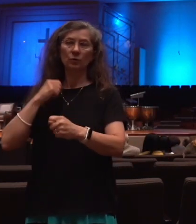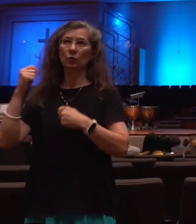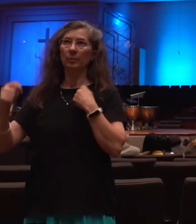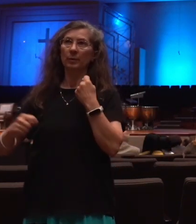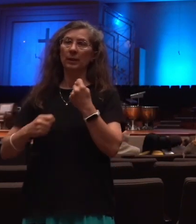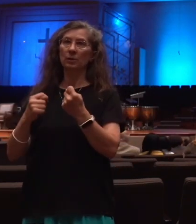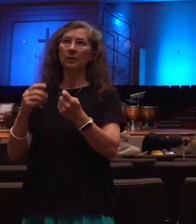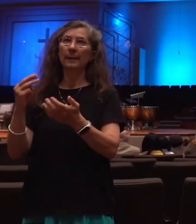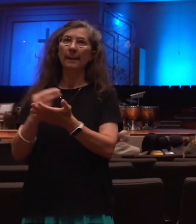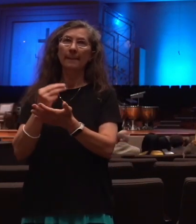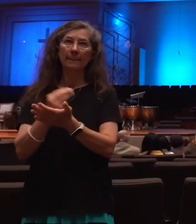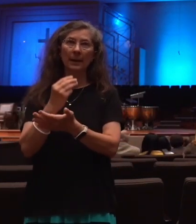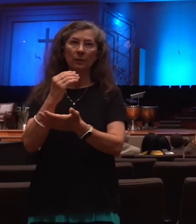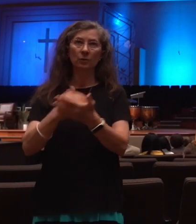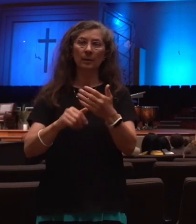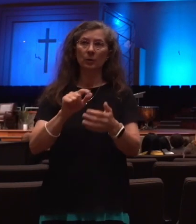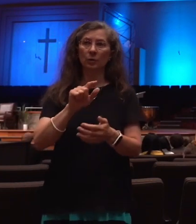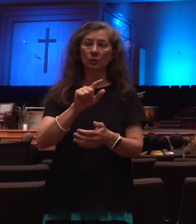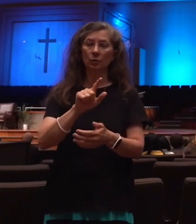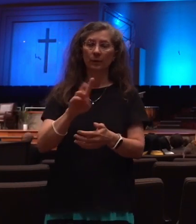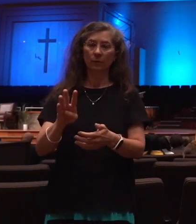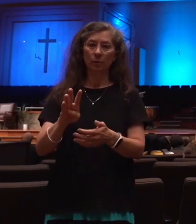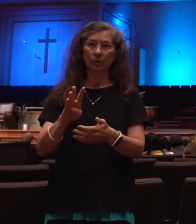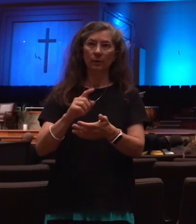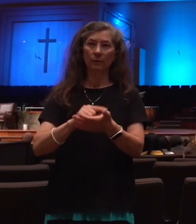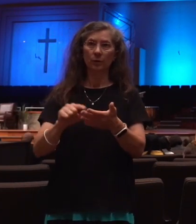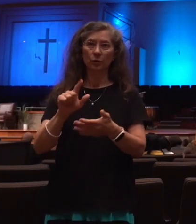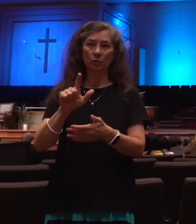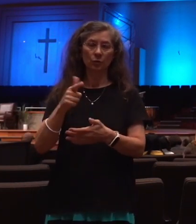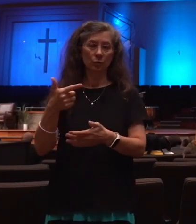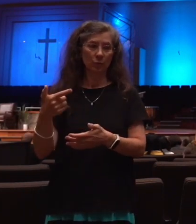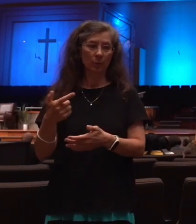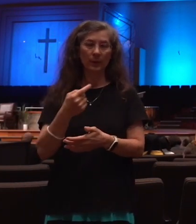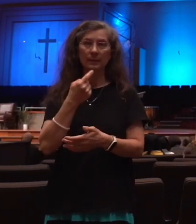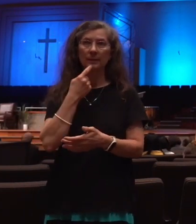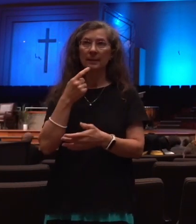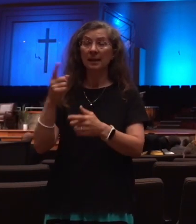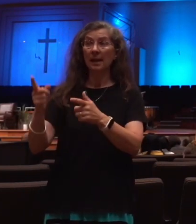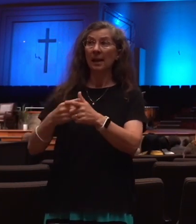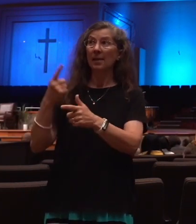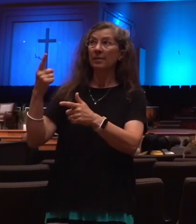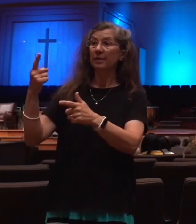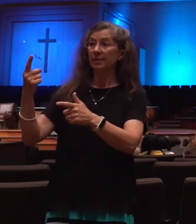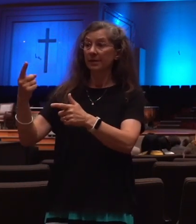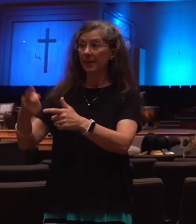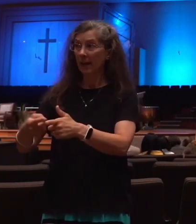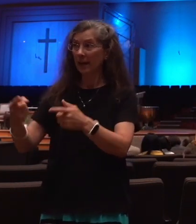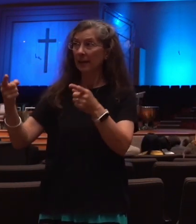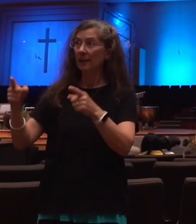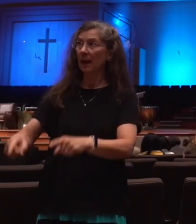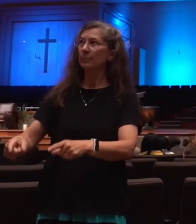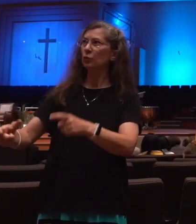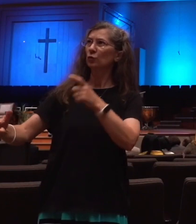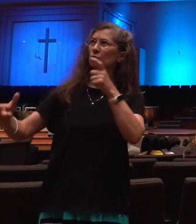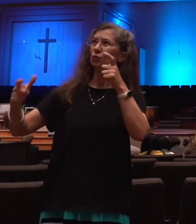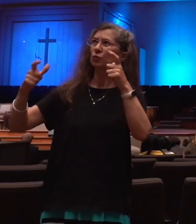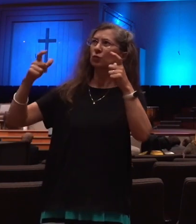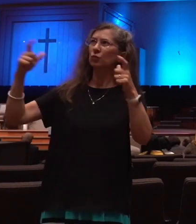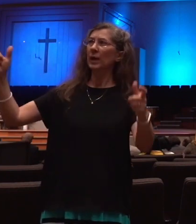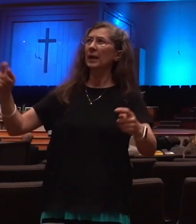24, 21 says, for then shall be Great Tribulation, such as was not since the